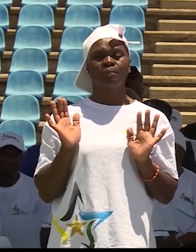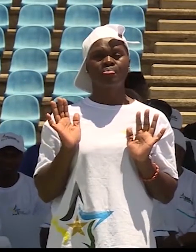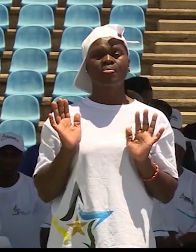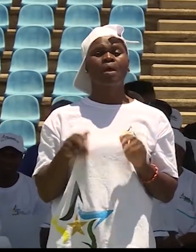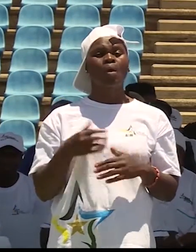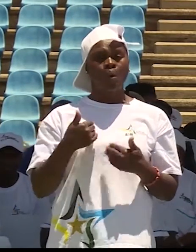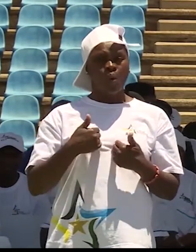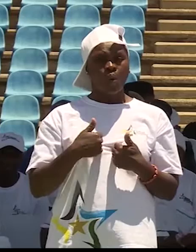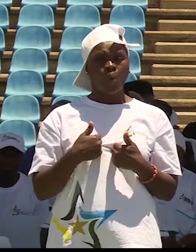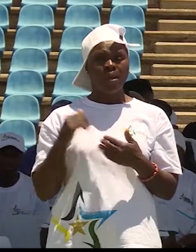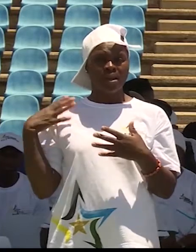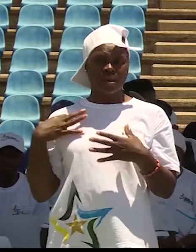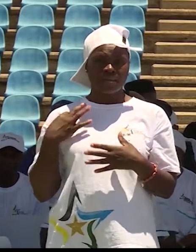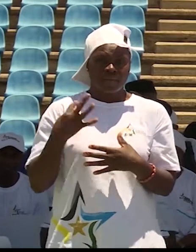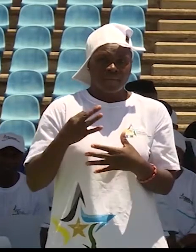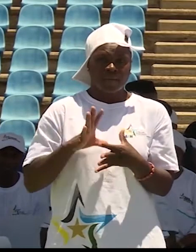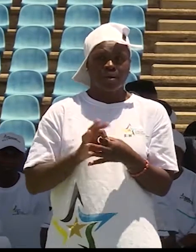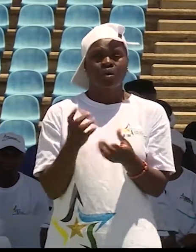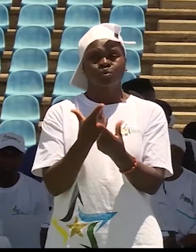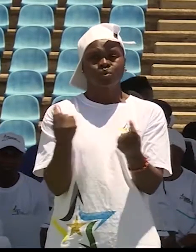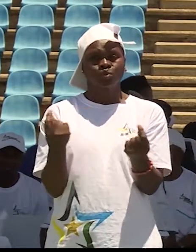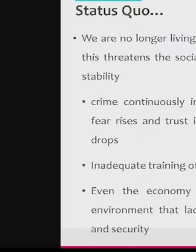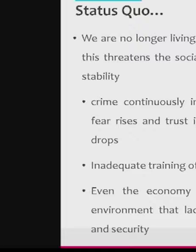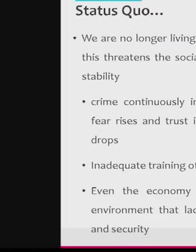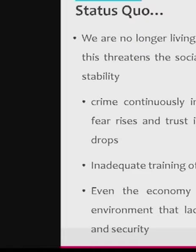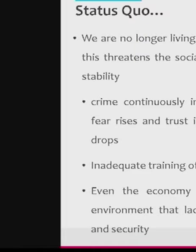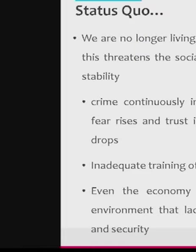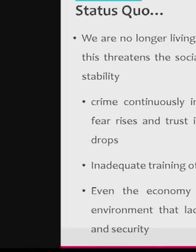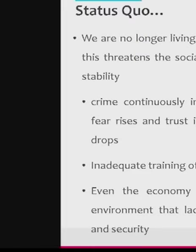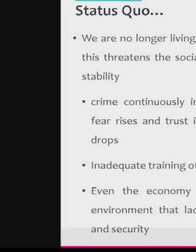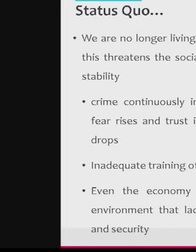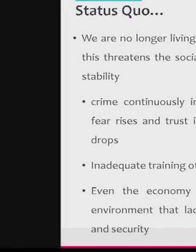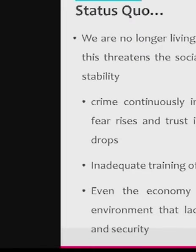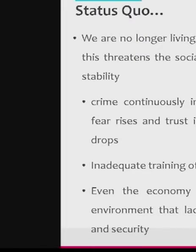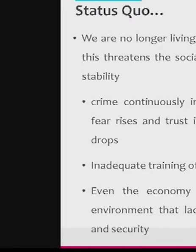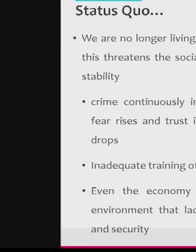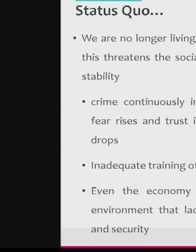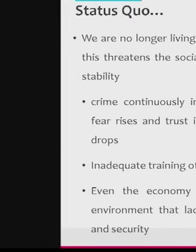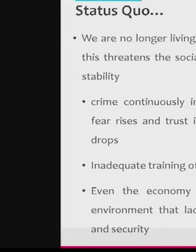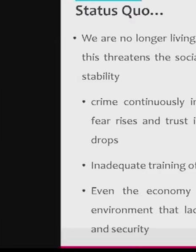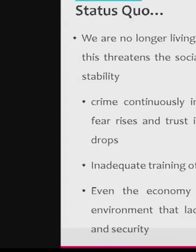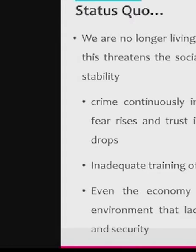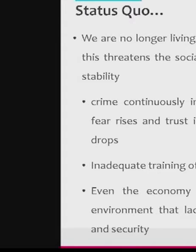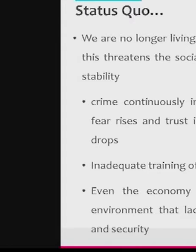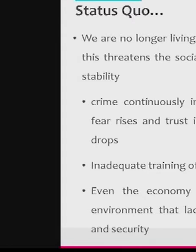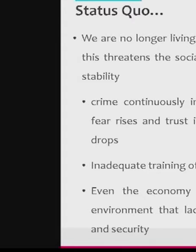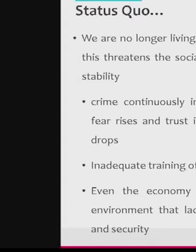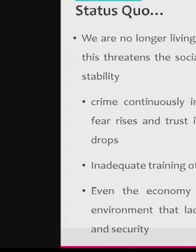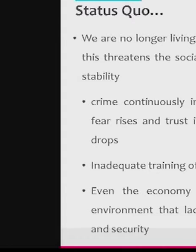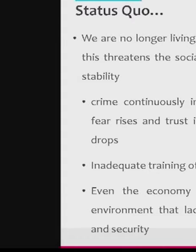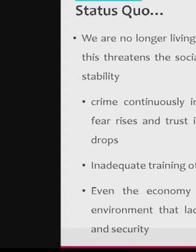what we are committing ourselves to do as a party. We know that we are no longer living in a peaceful society.